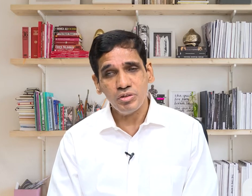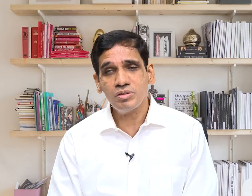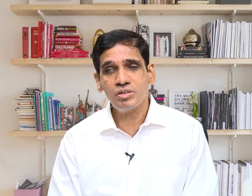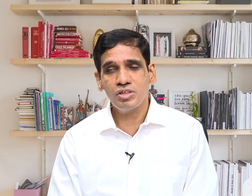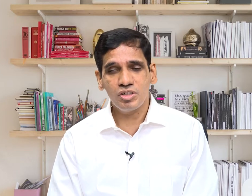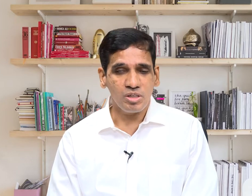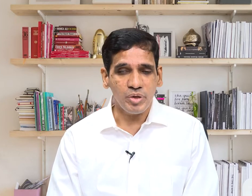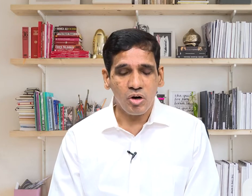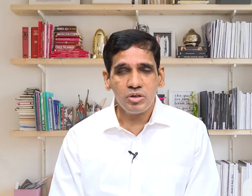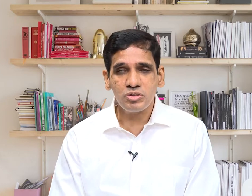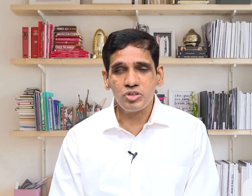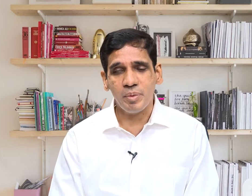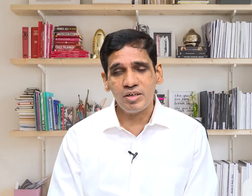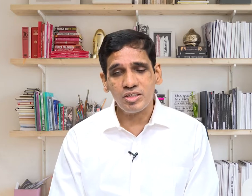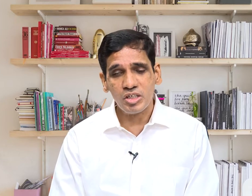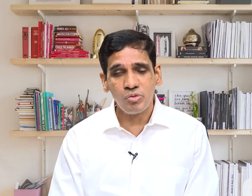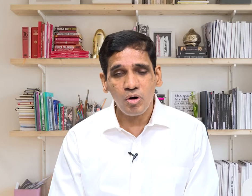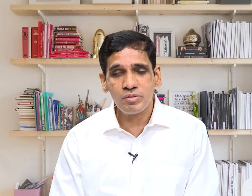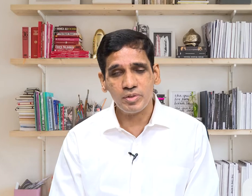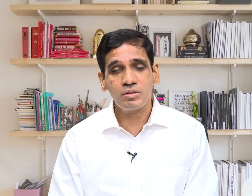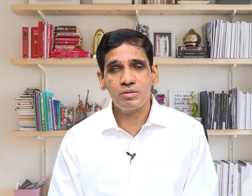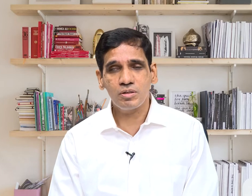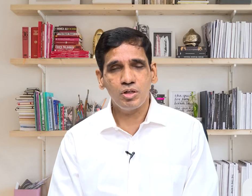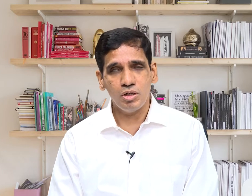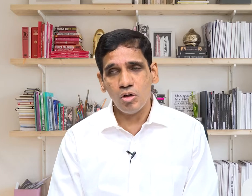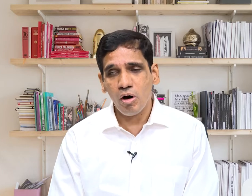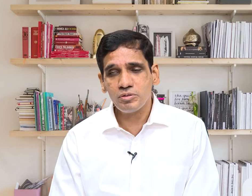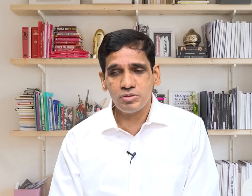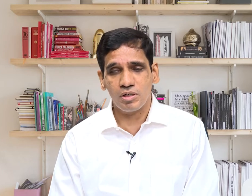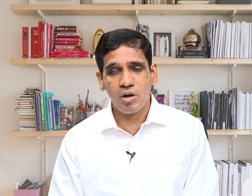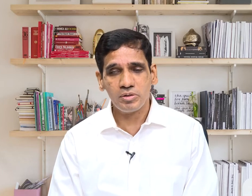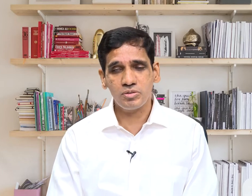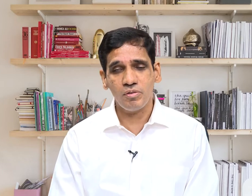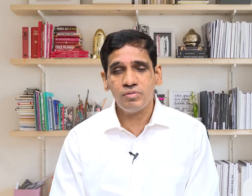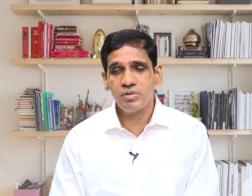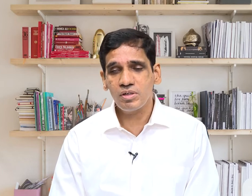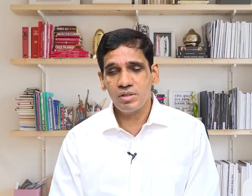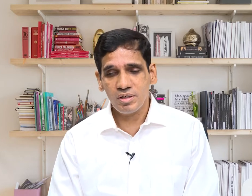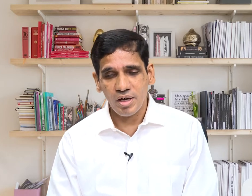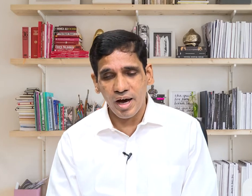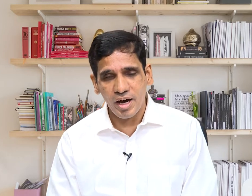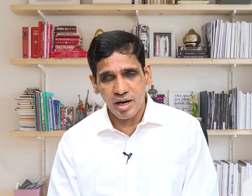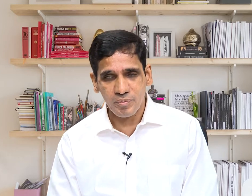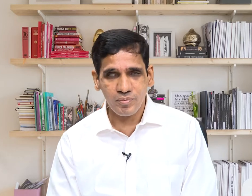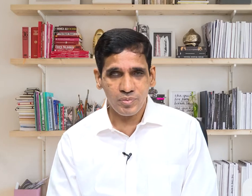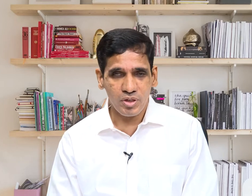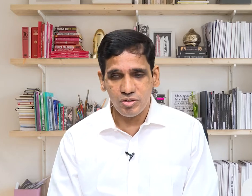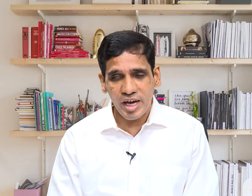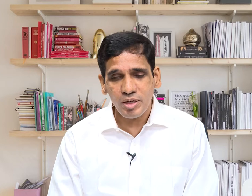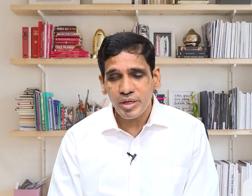because humanity evolved with lots and lots of dynamic